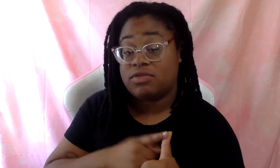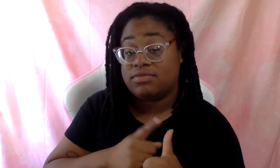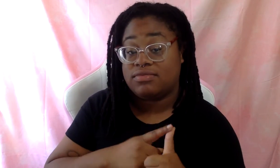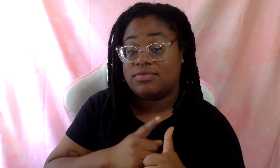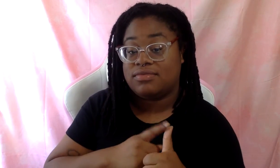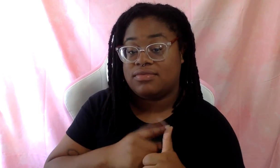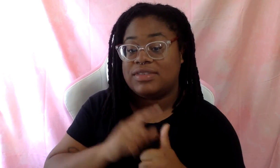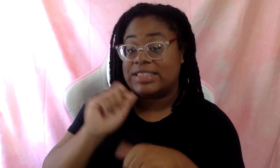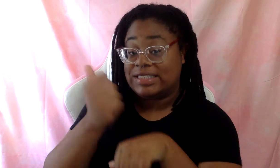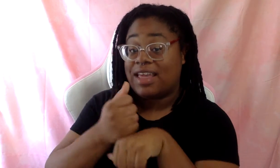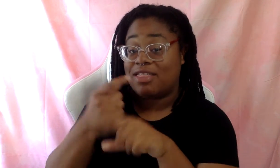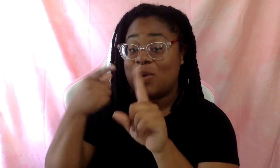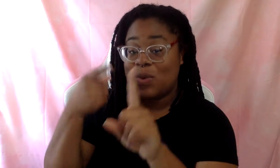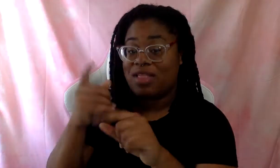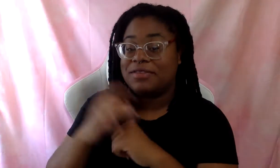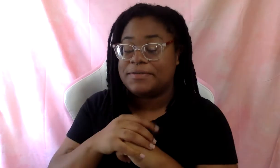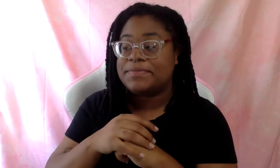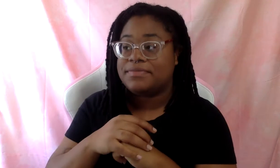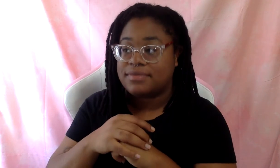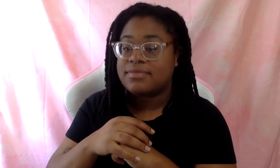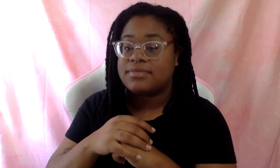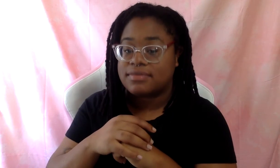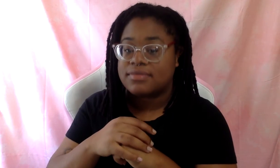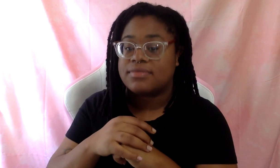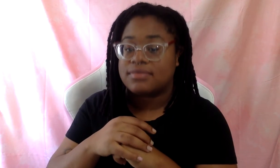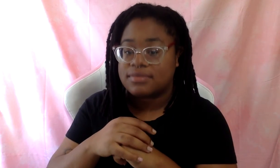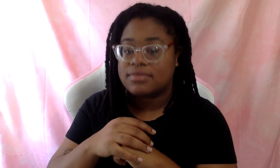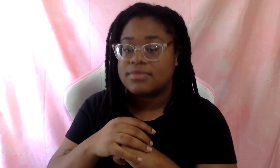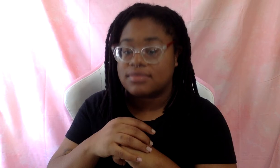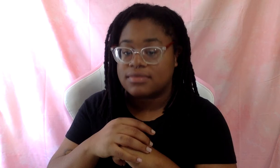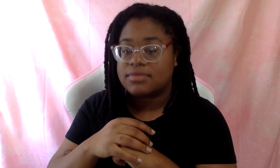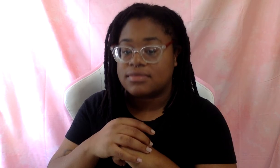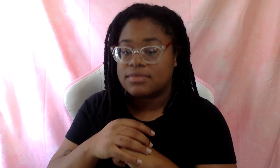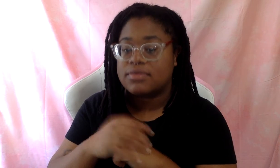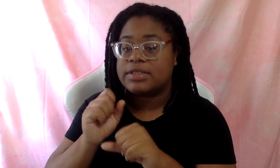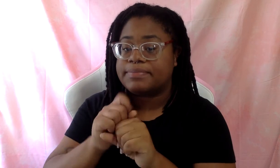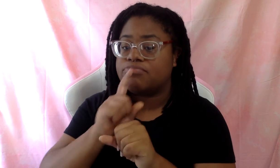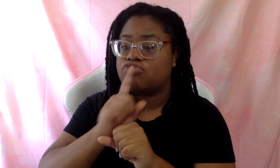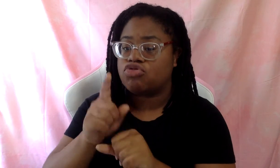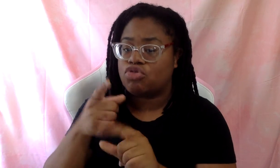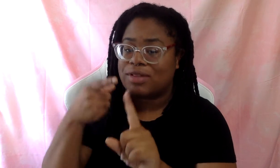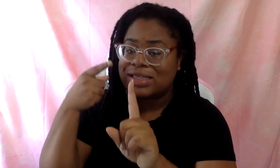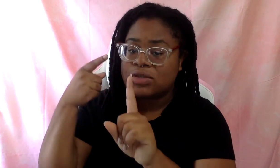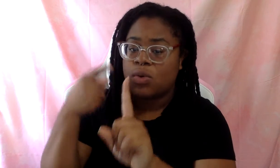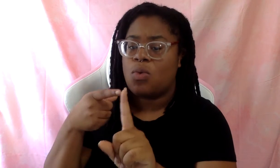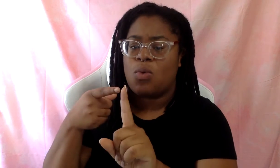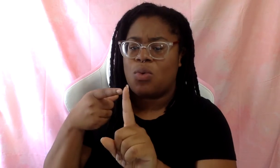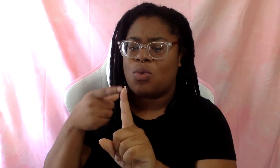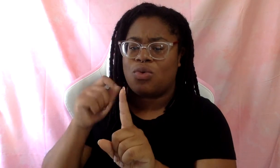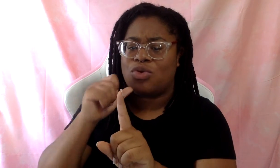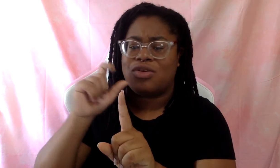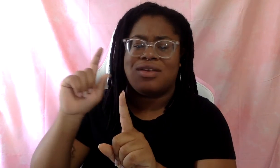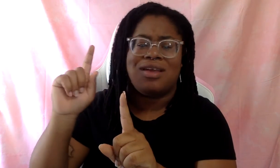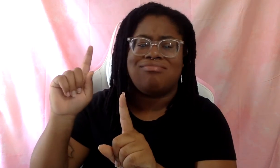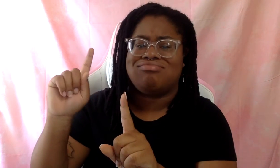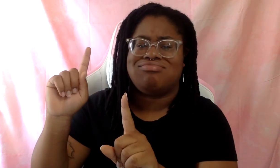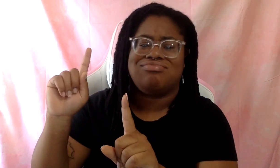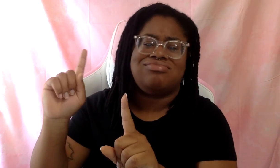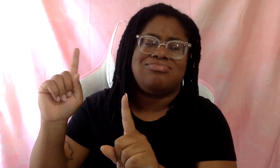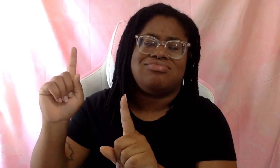set the goals and ensure that the goals are actually realistic. You ain't, you're not going to start working out five days